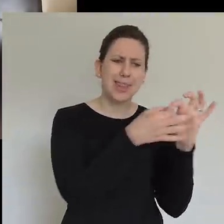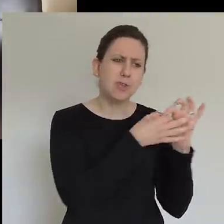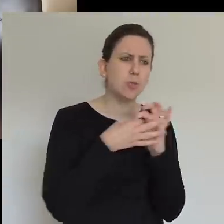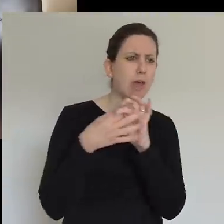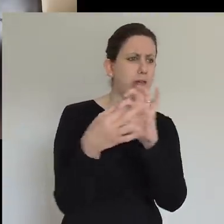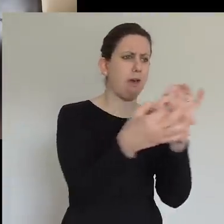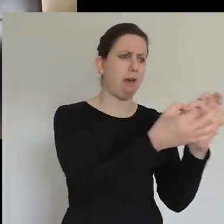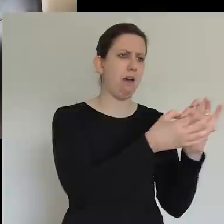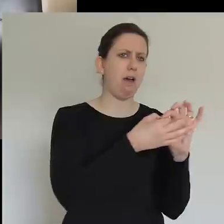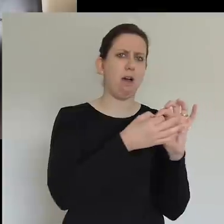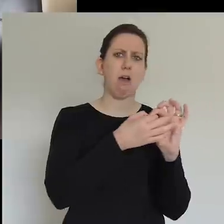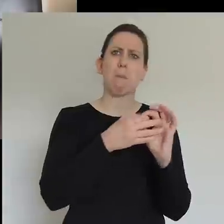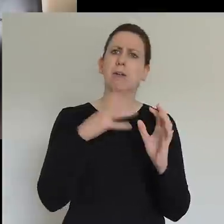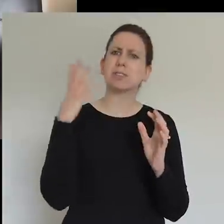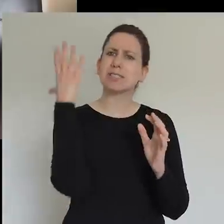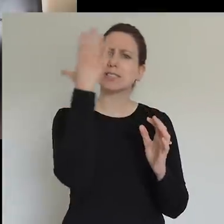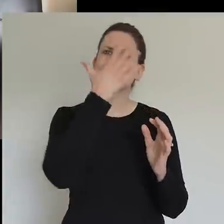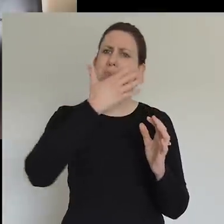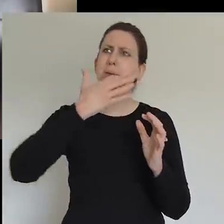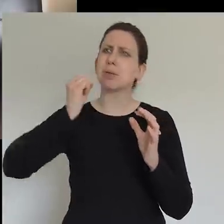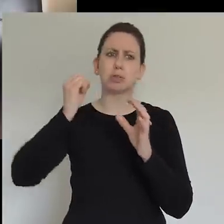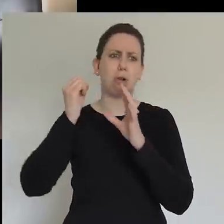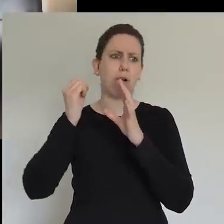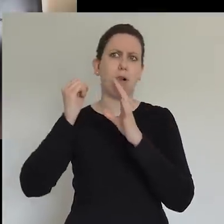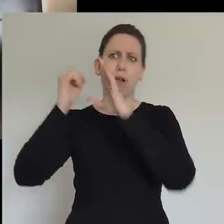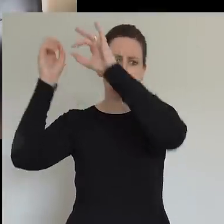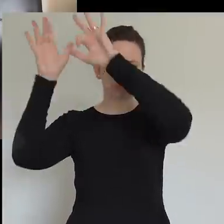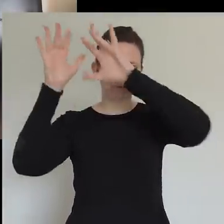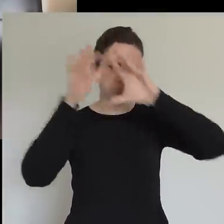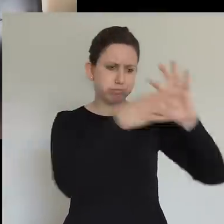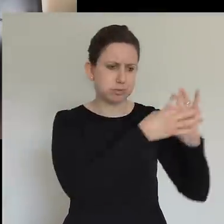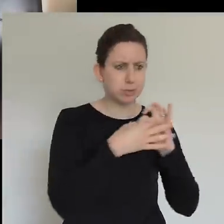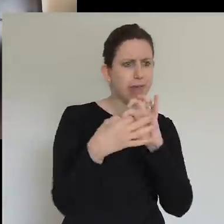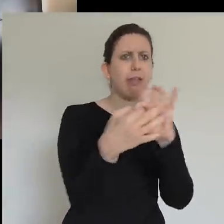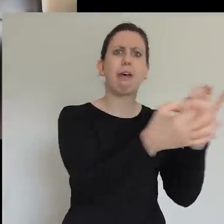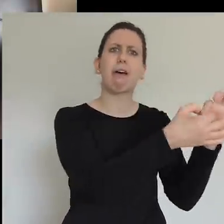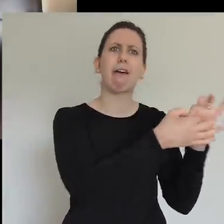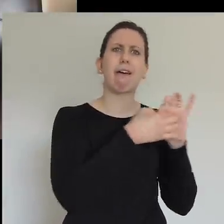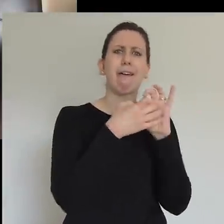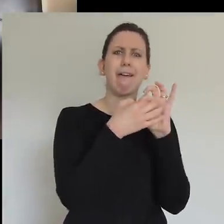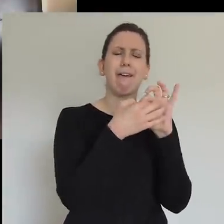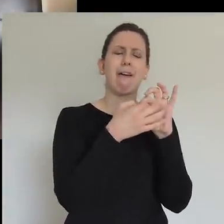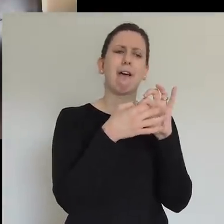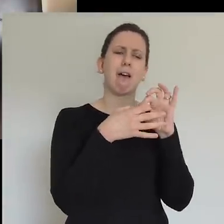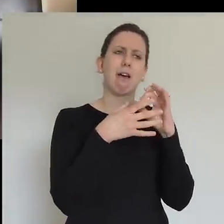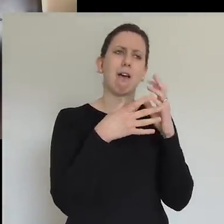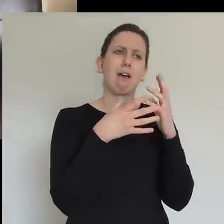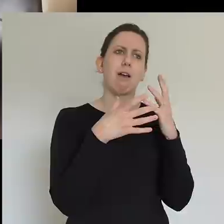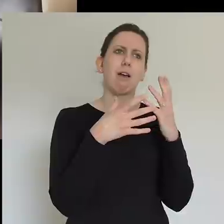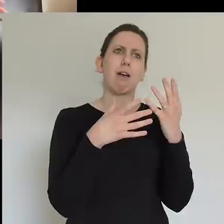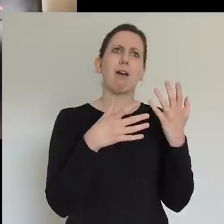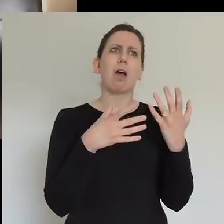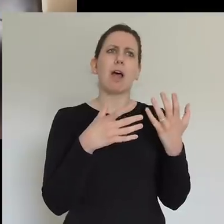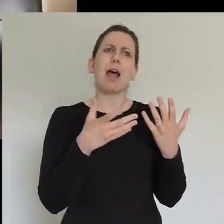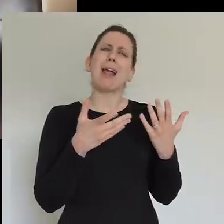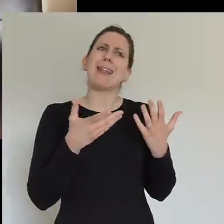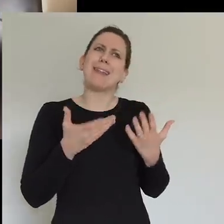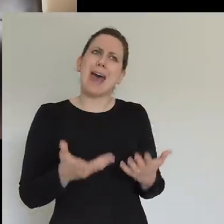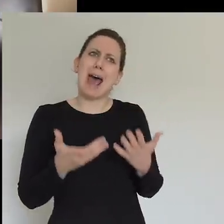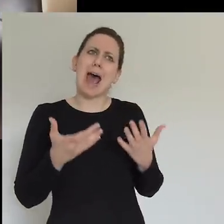to look at in more detail in a minute, you know, that actually, we we've been separated and moved to our homes. But there's been